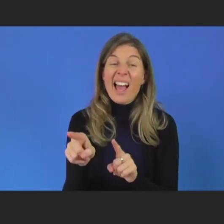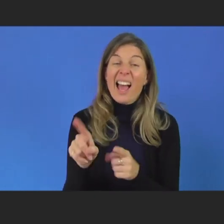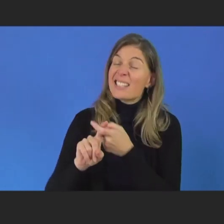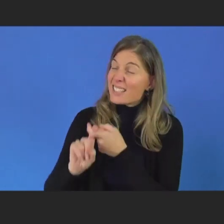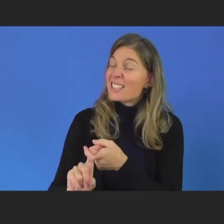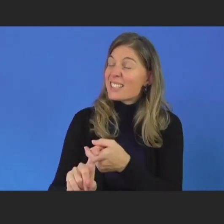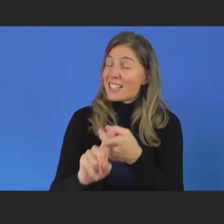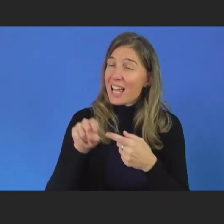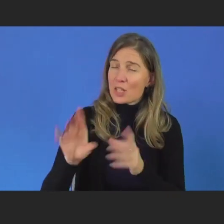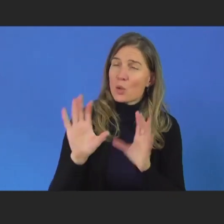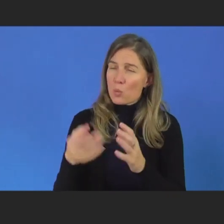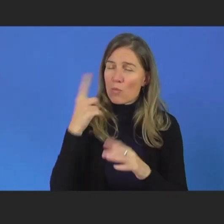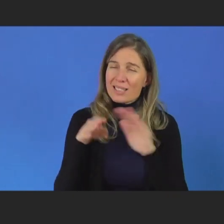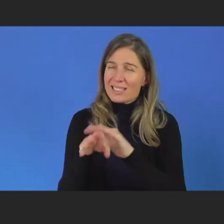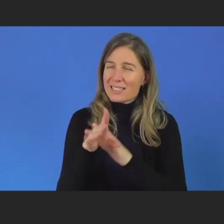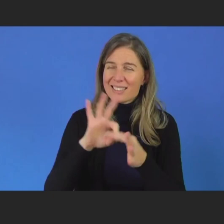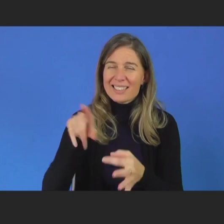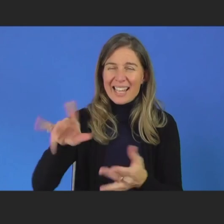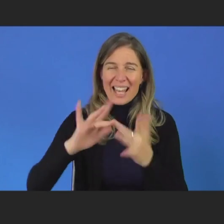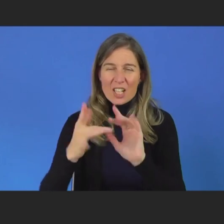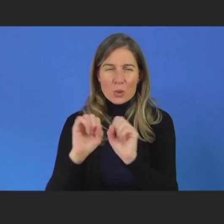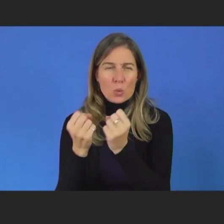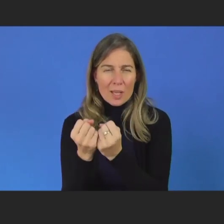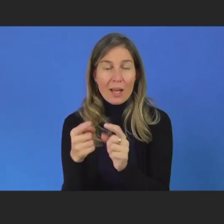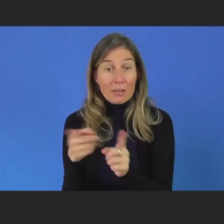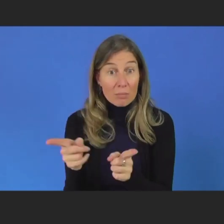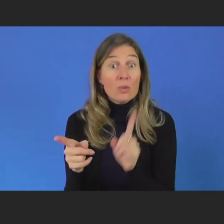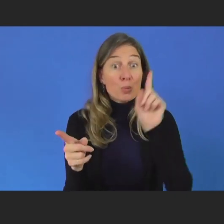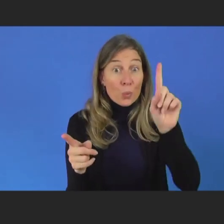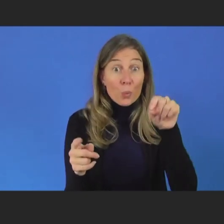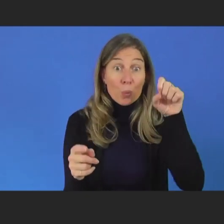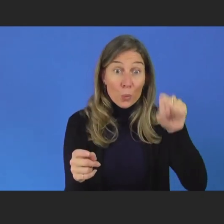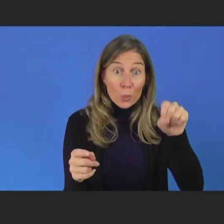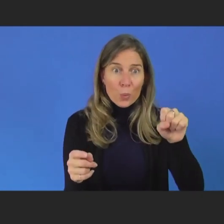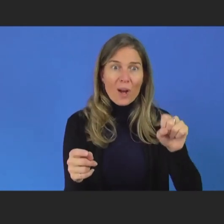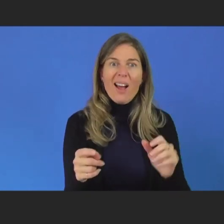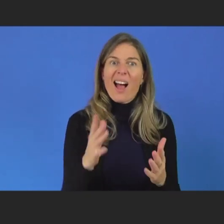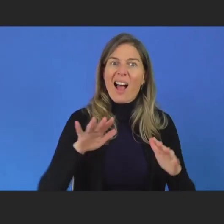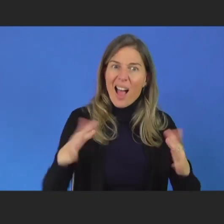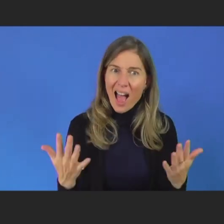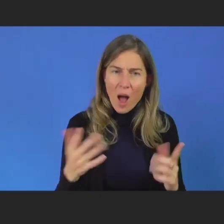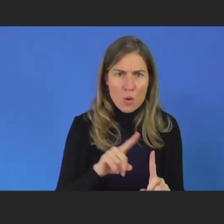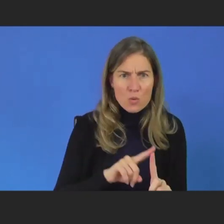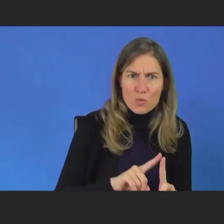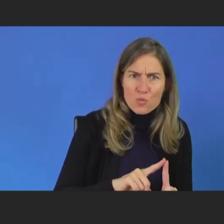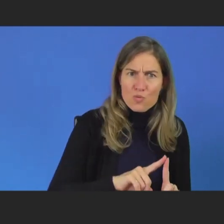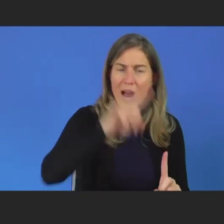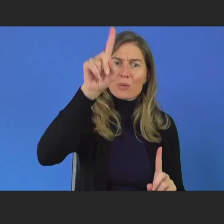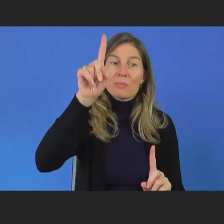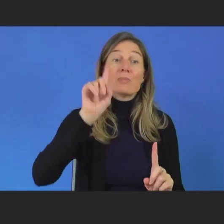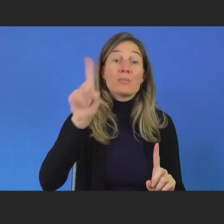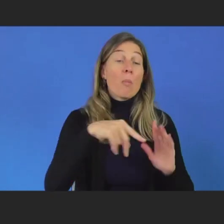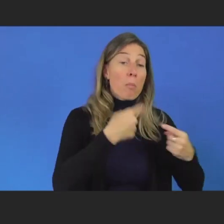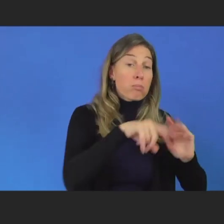Society. So, it's making an organization accessible from the ground up, meaning that policies, programs,